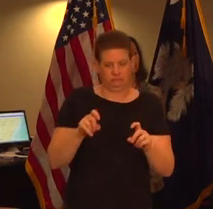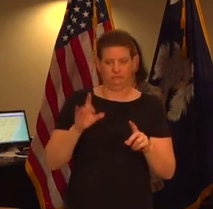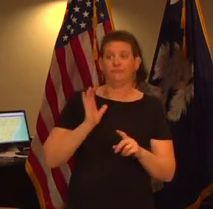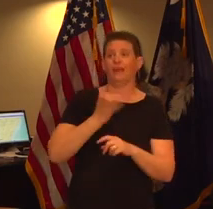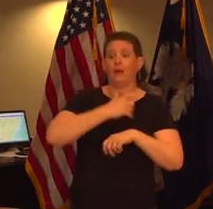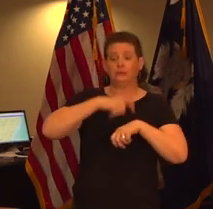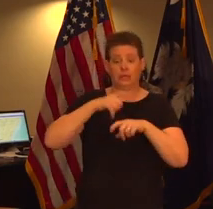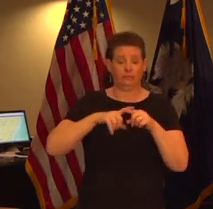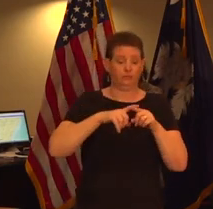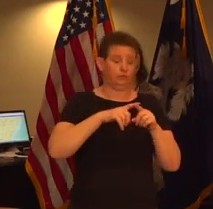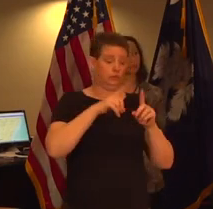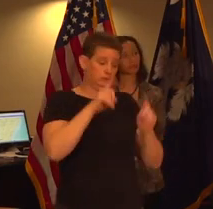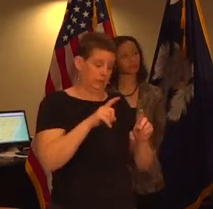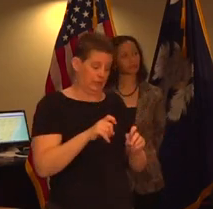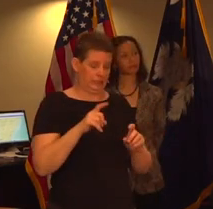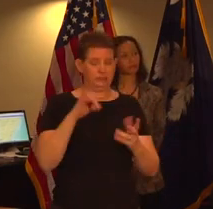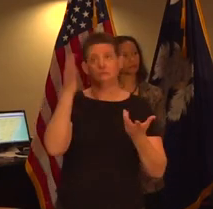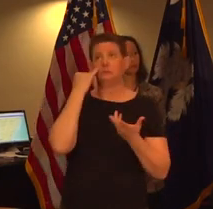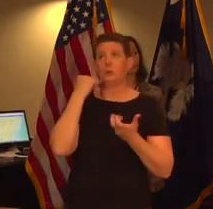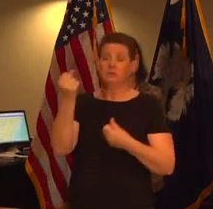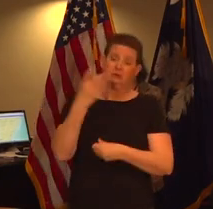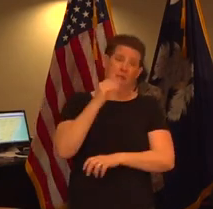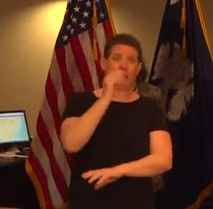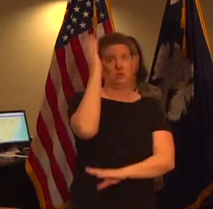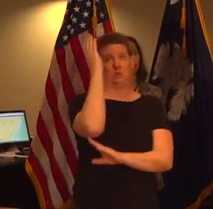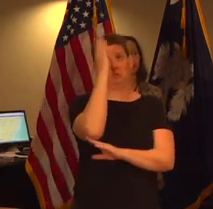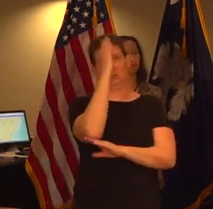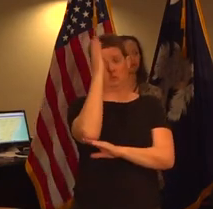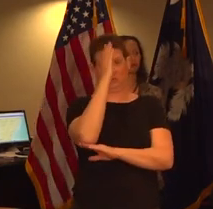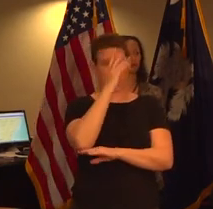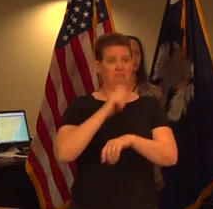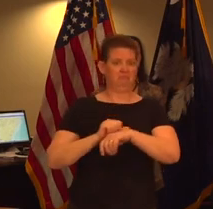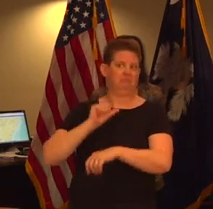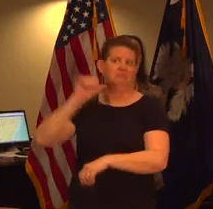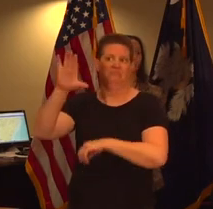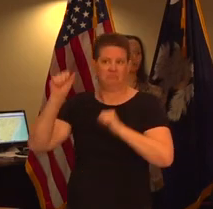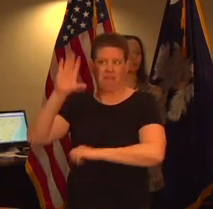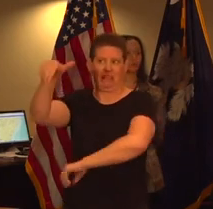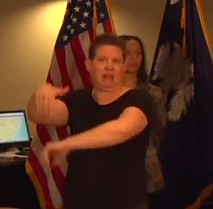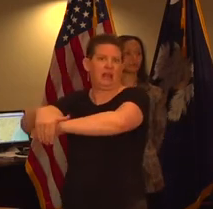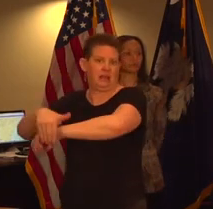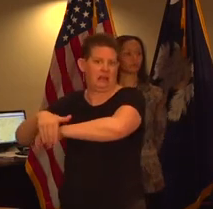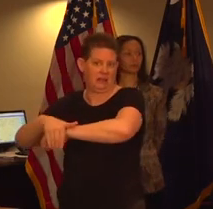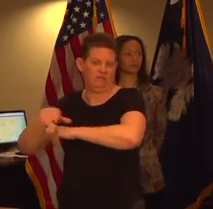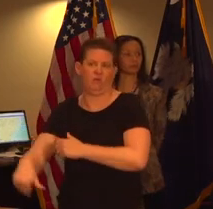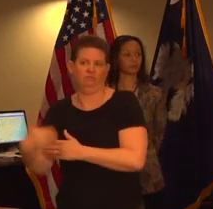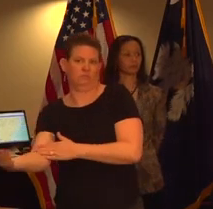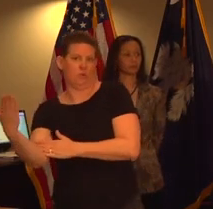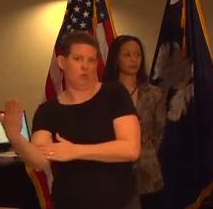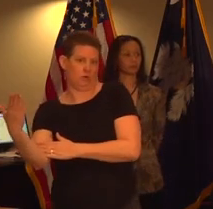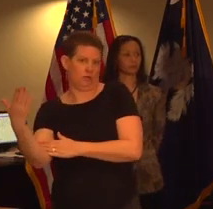we receive it by midday and our results are usually by that night which report out the next day